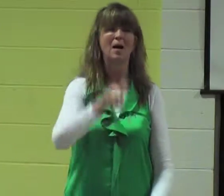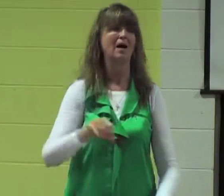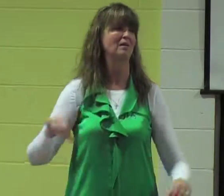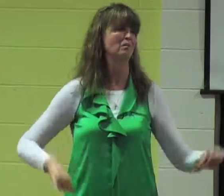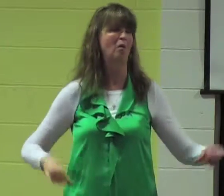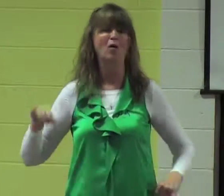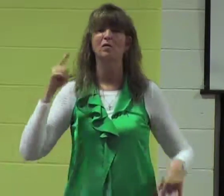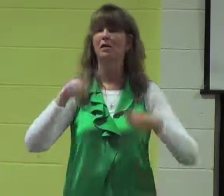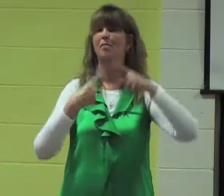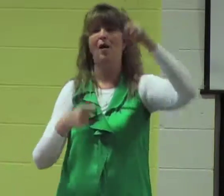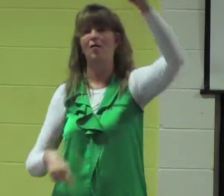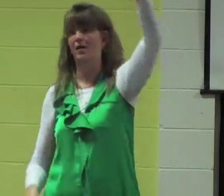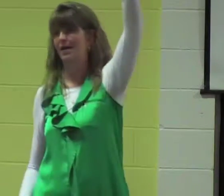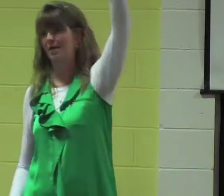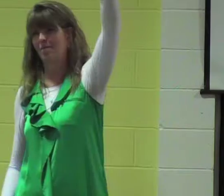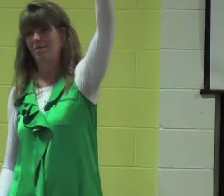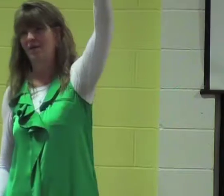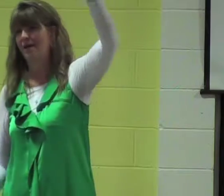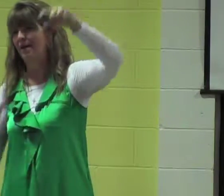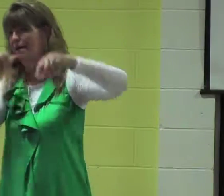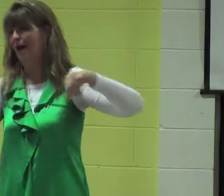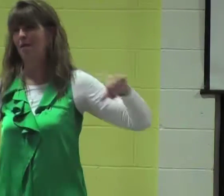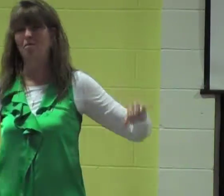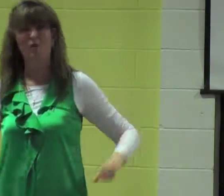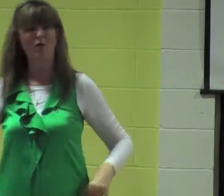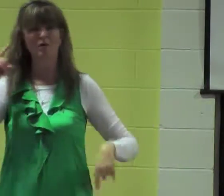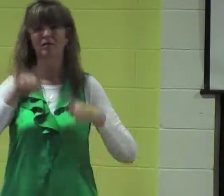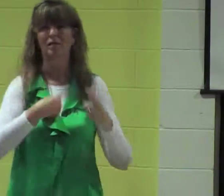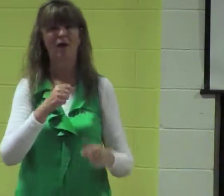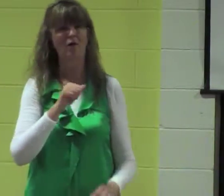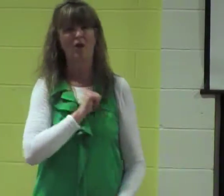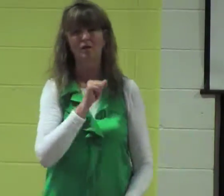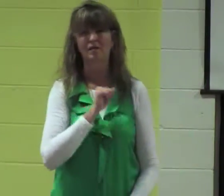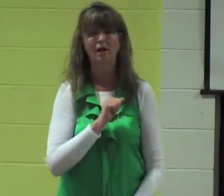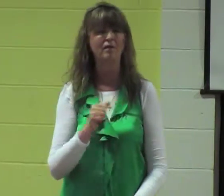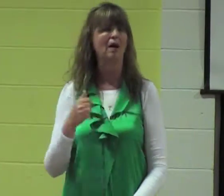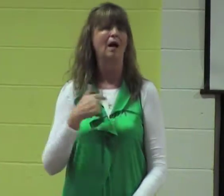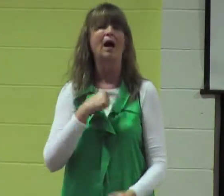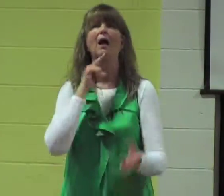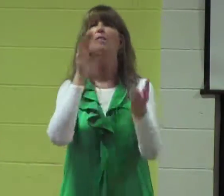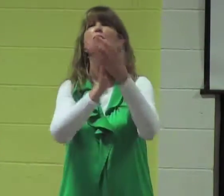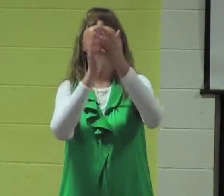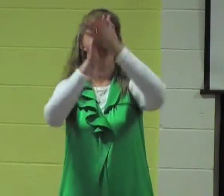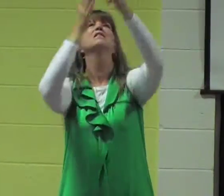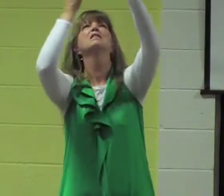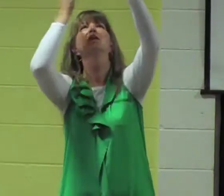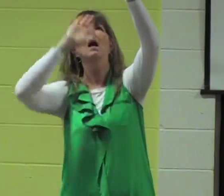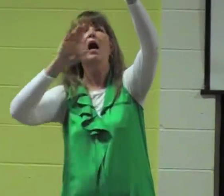boast we can only boast about God by ourselves